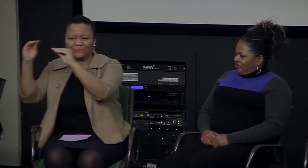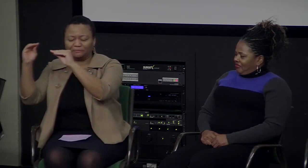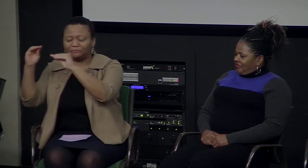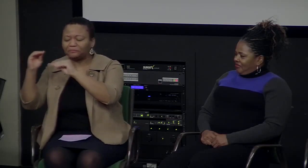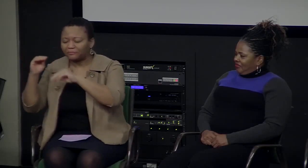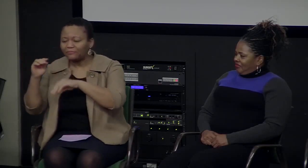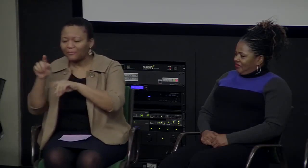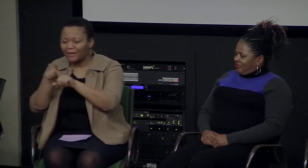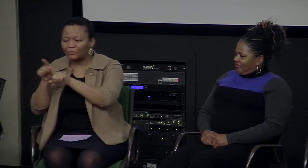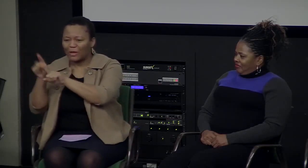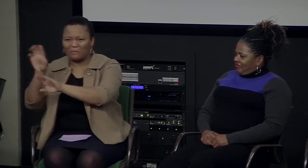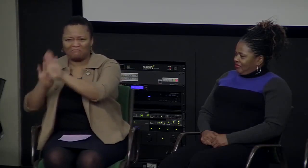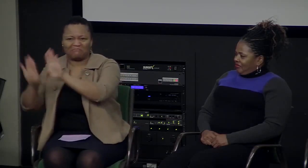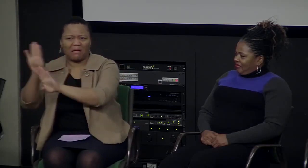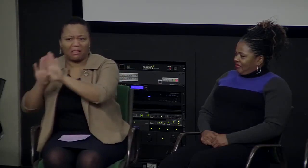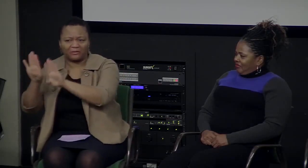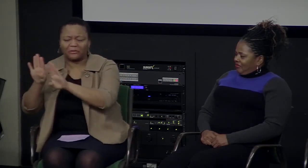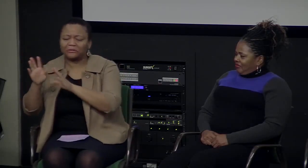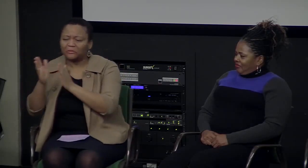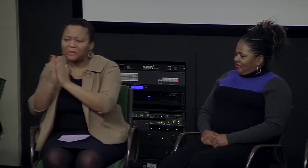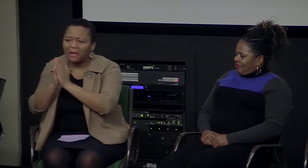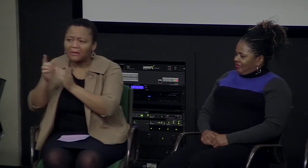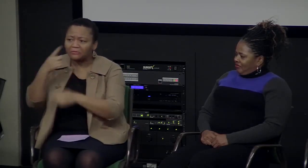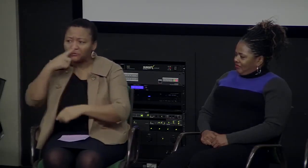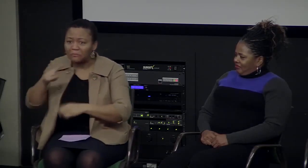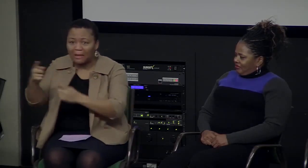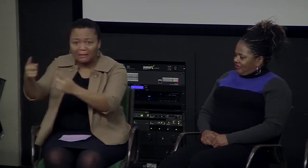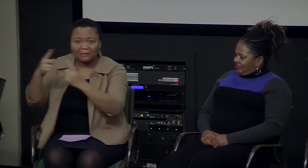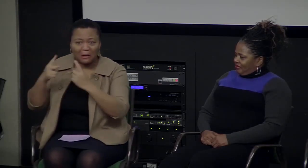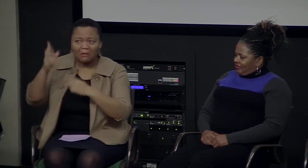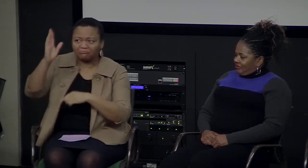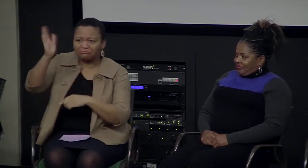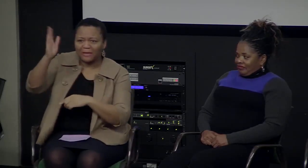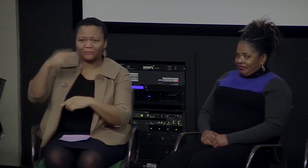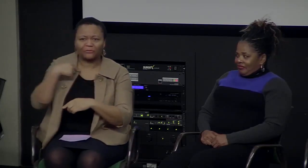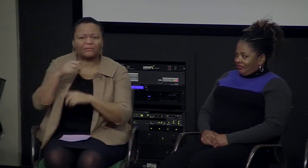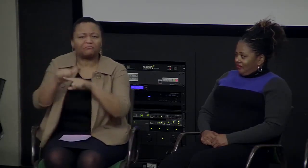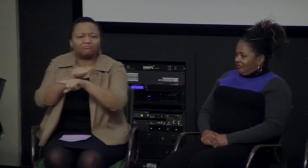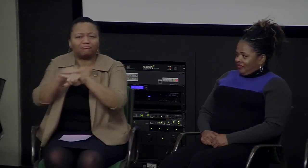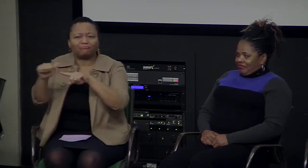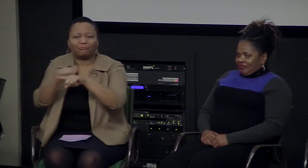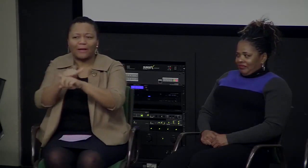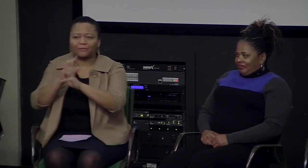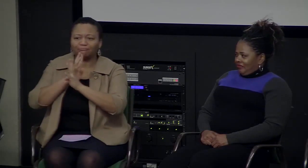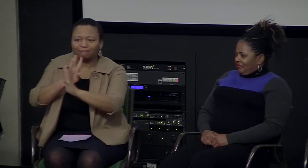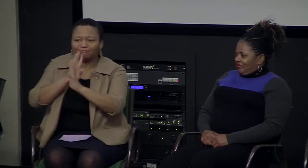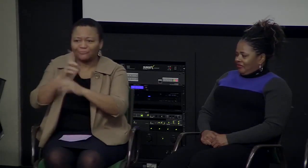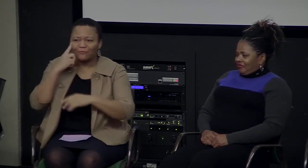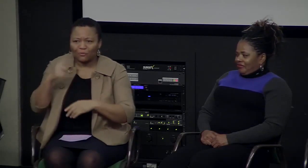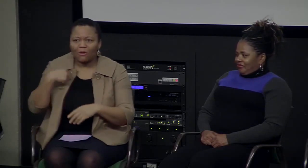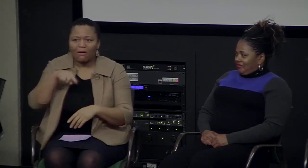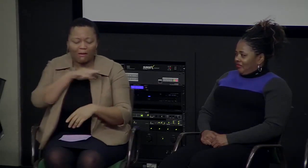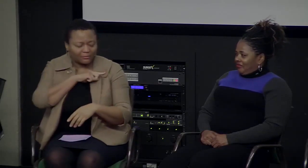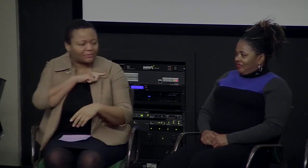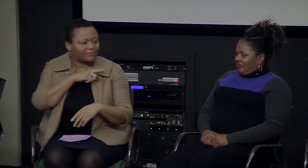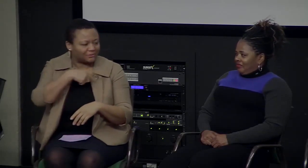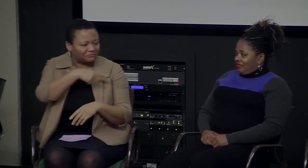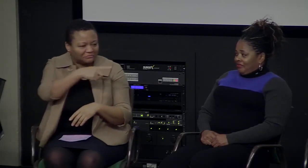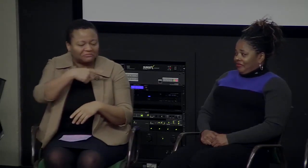come talk with us and actually teach us on the subject of biology if he would come present with us so we could practice interpreting,